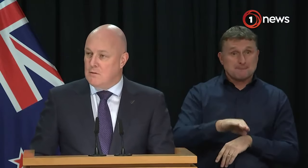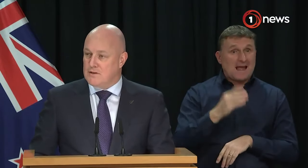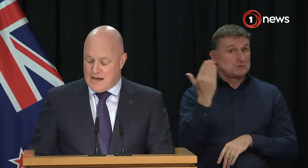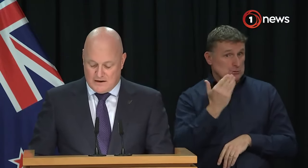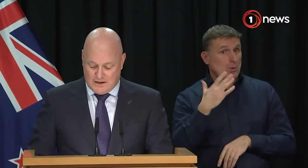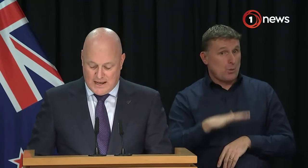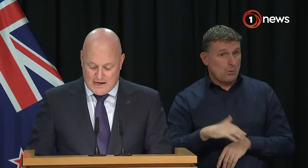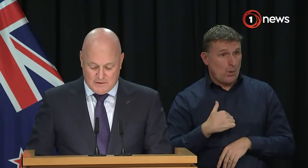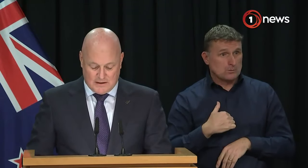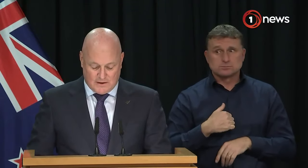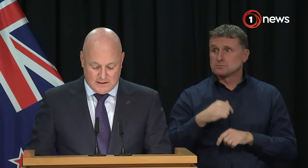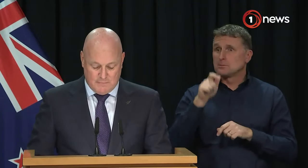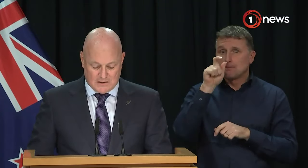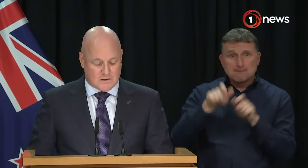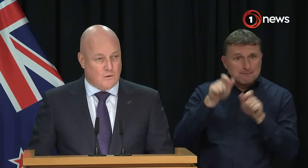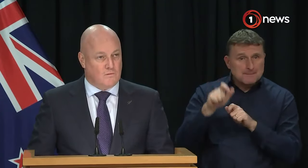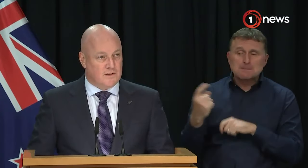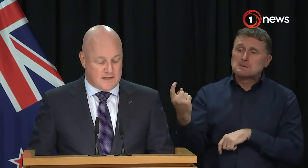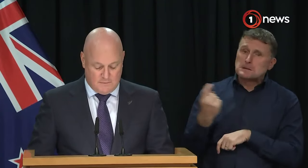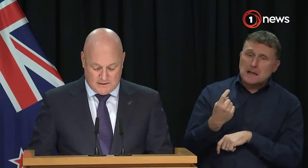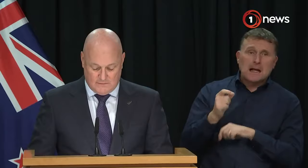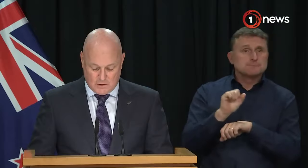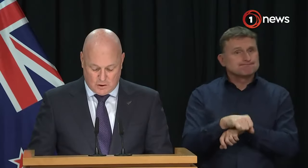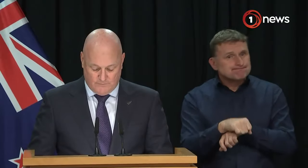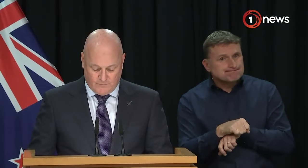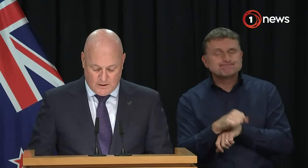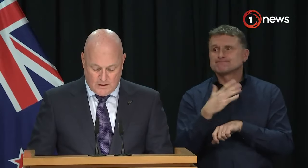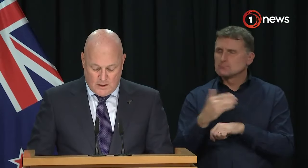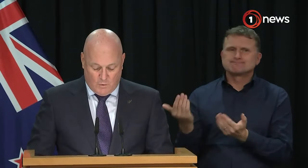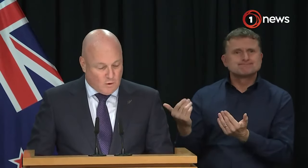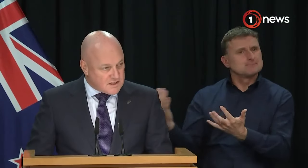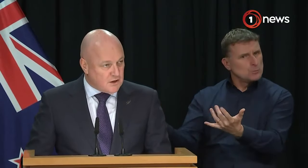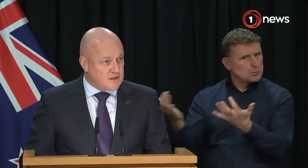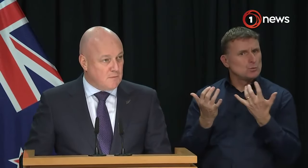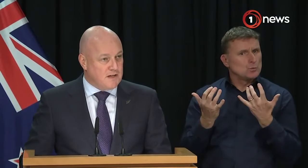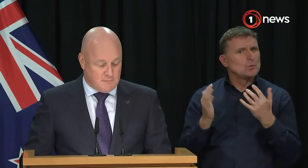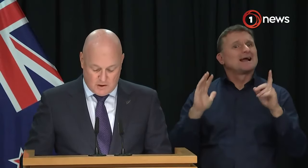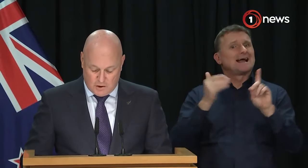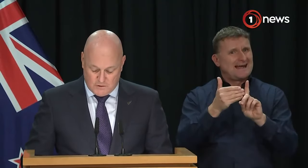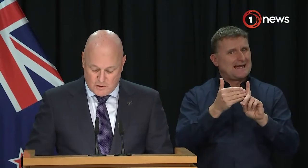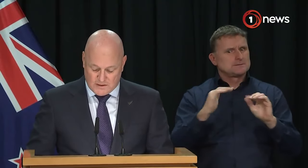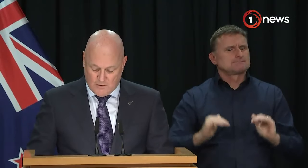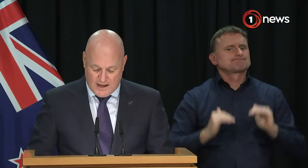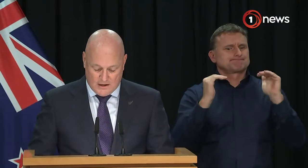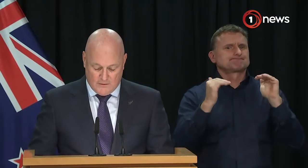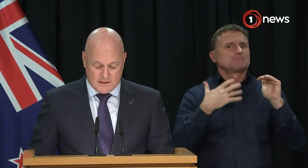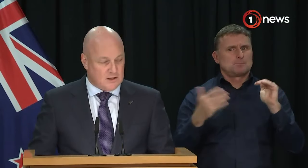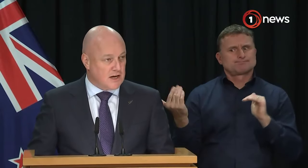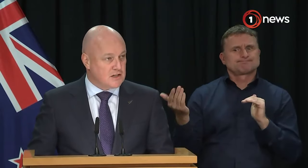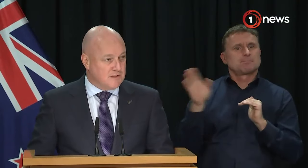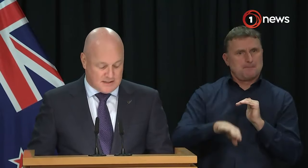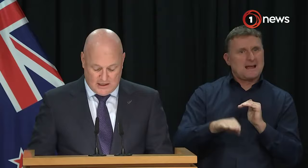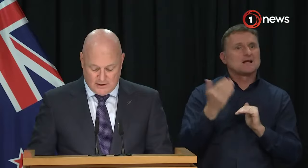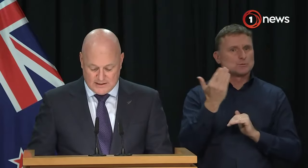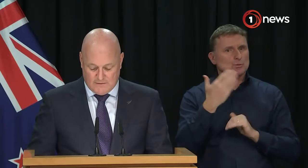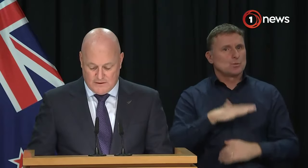plan with a target of getting 80% of kids back to school for 90% of the term. We will continue this momentum in term two so I'll now hand over to